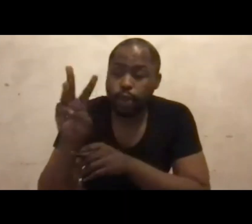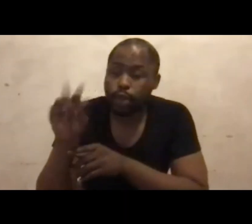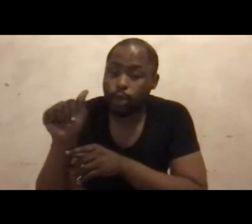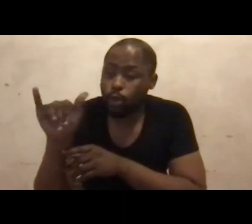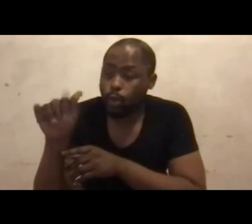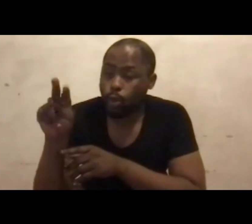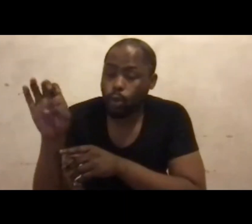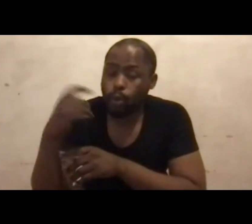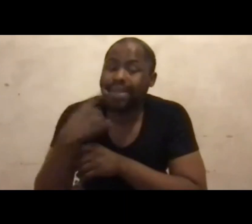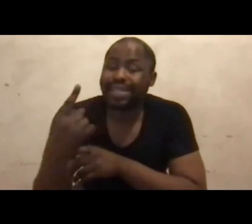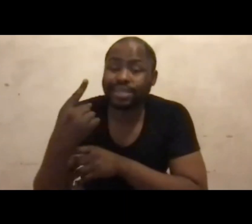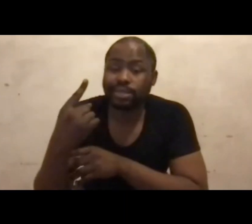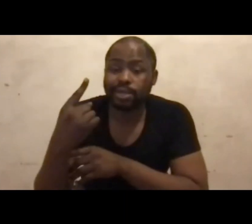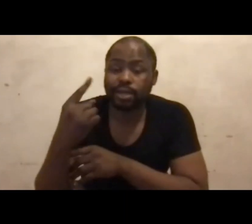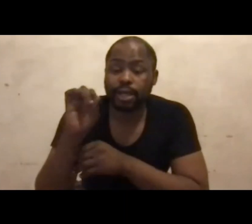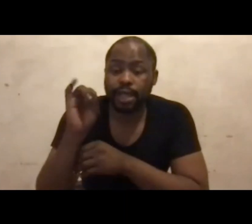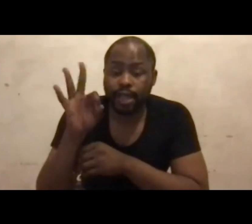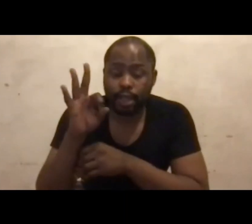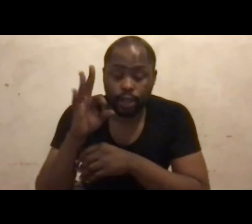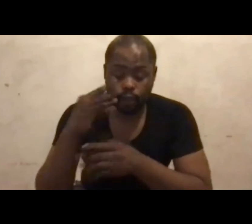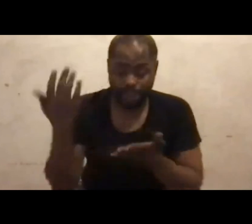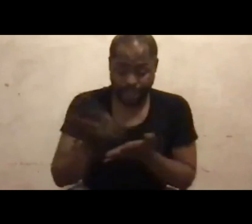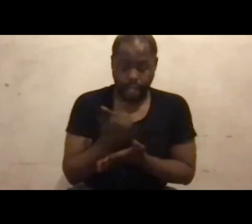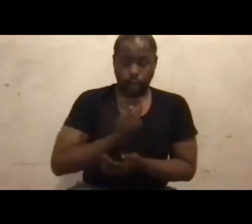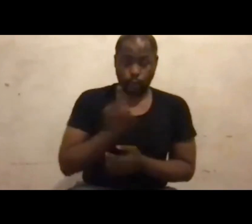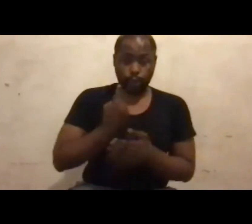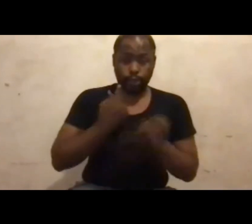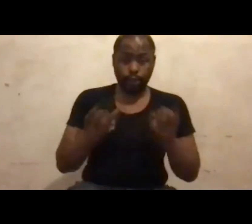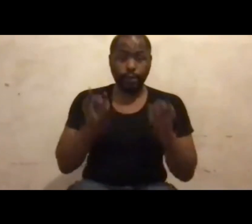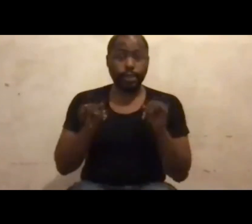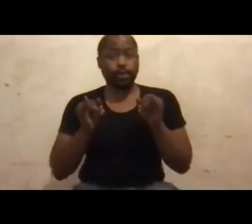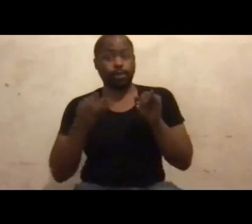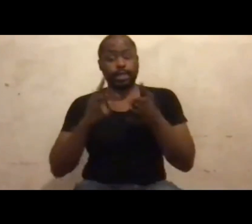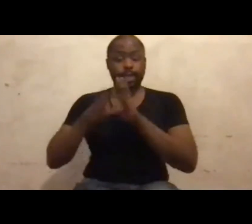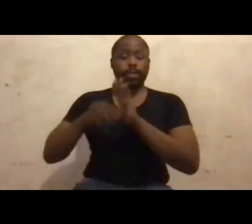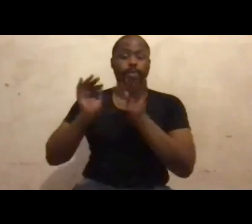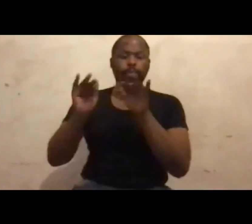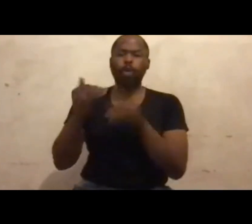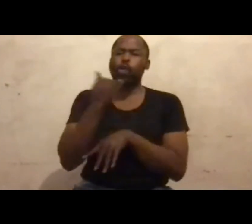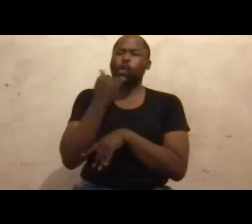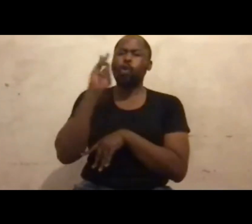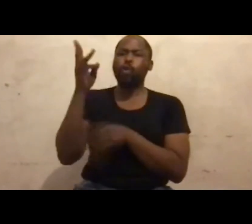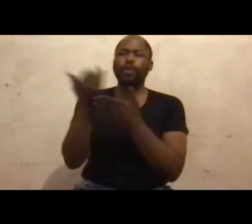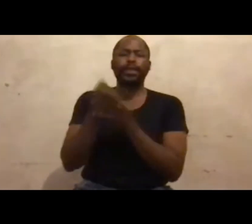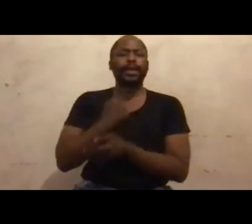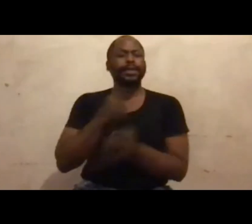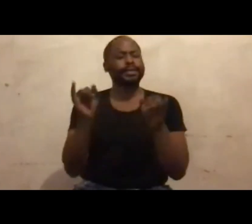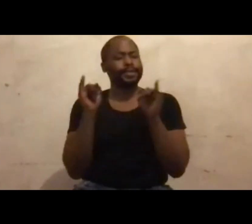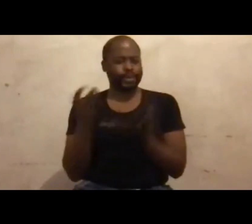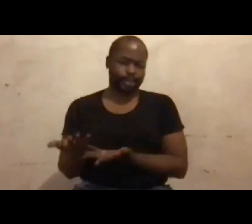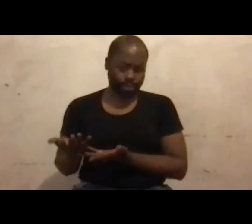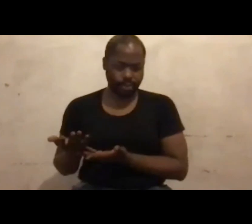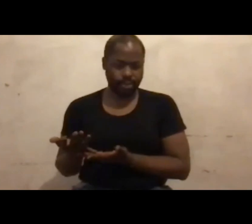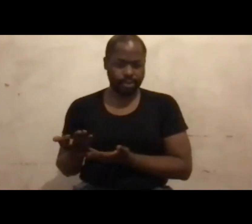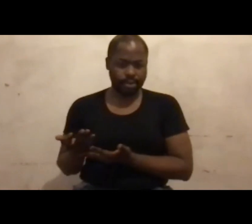unless we take ourselves seriously as disabled people, who else will take ourselves seriously? And it's not about